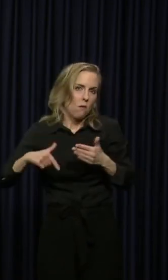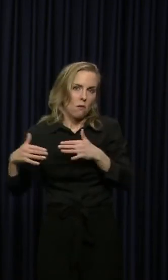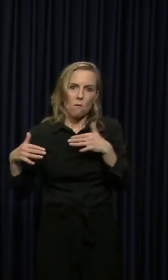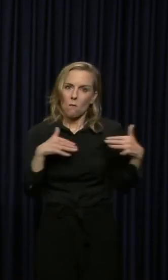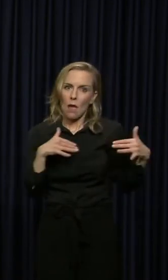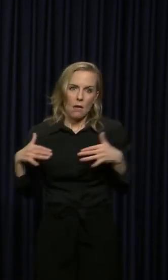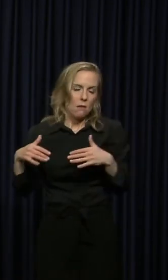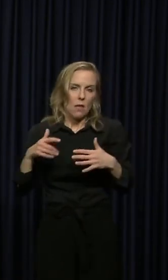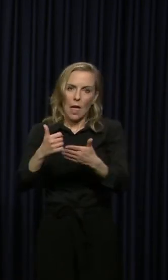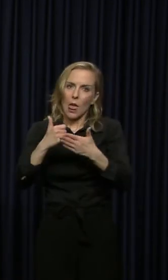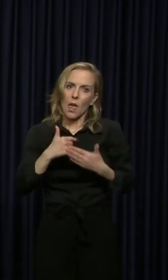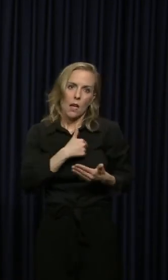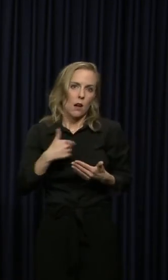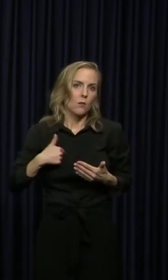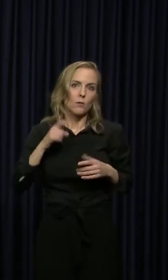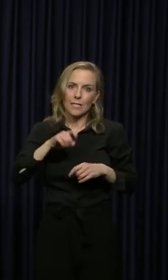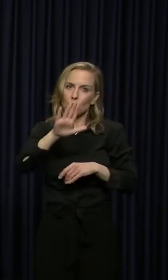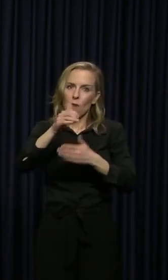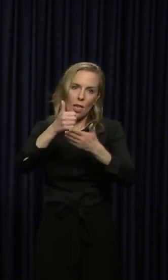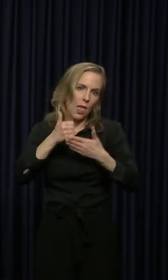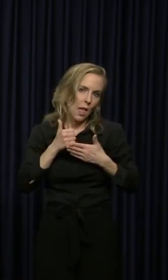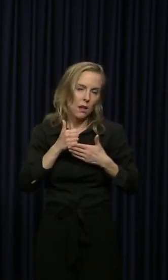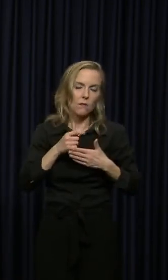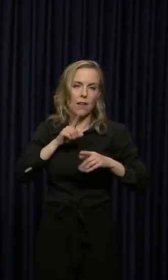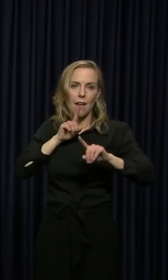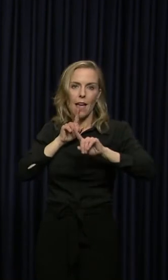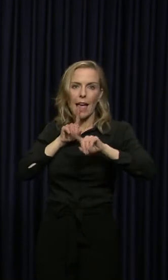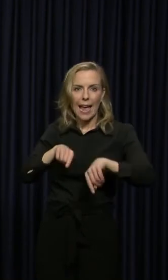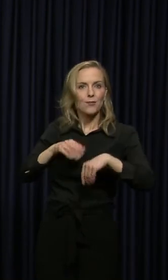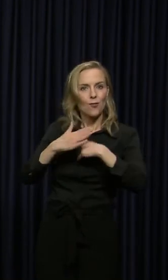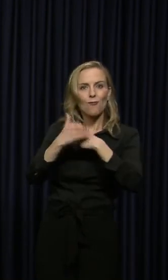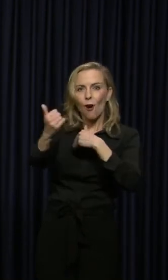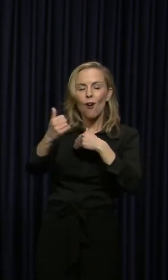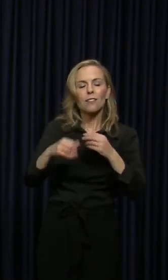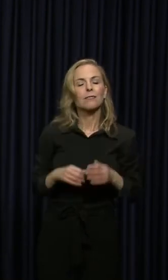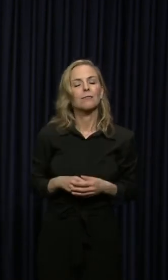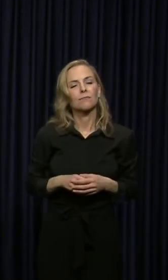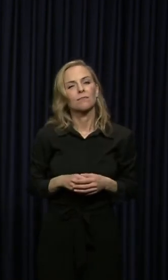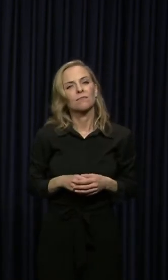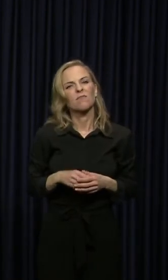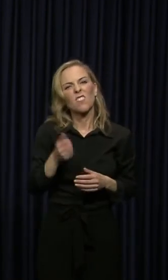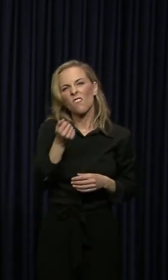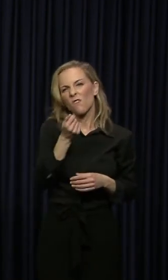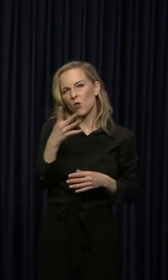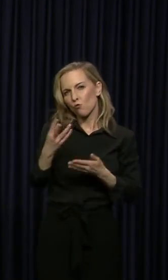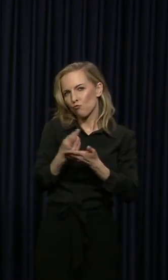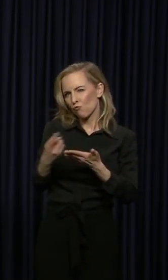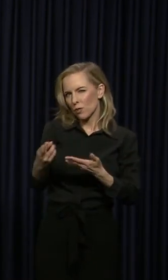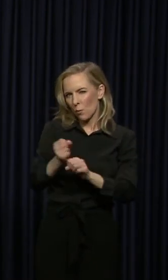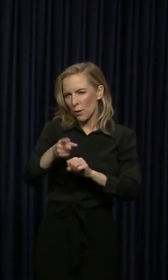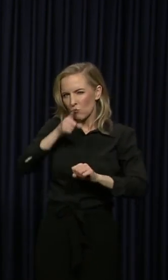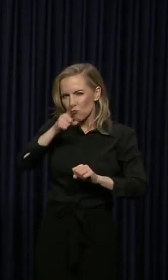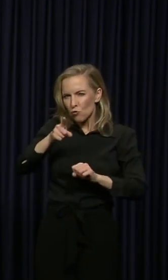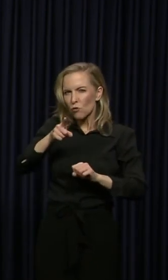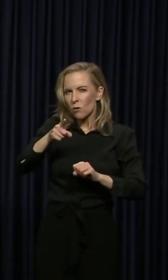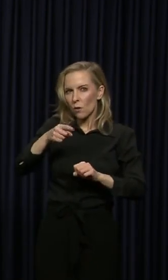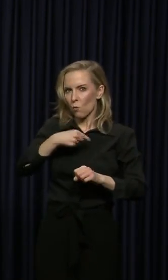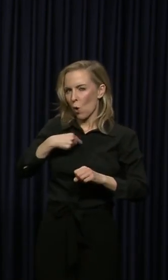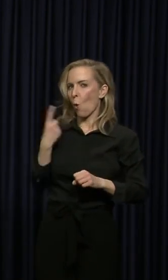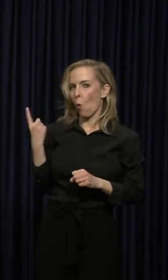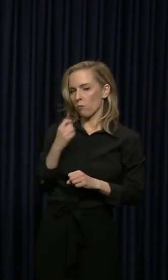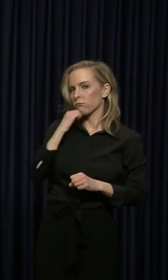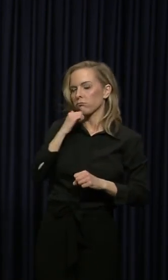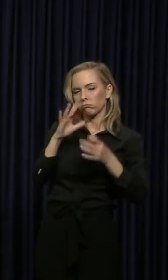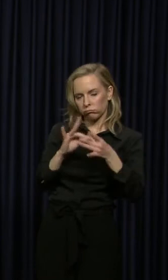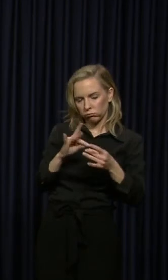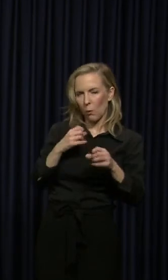more help, even though you have most definitely answered the call. Just a few resources I want to make sure we always talk about.